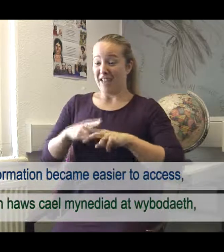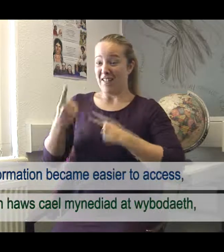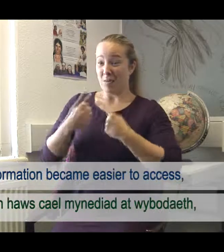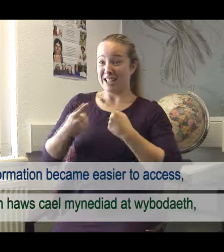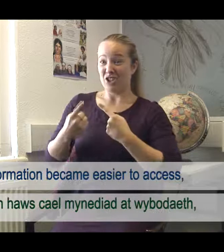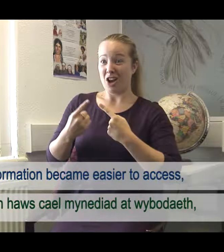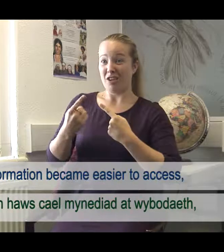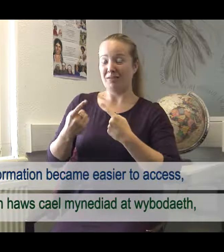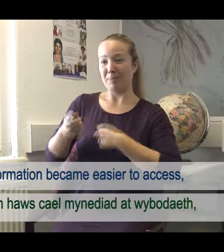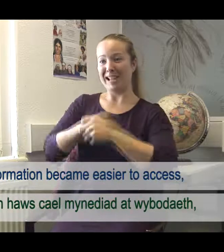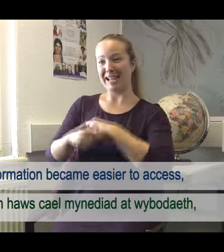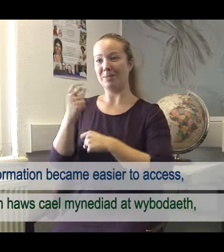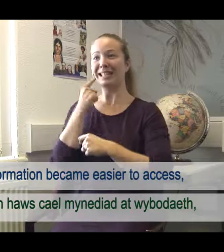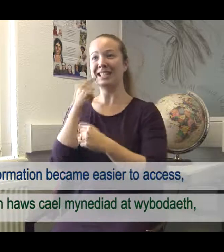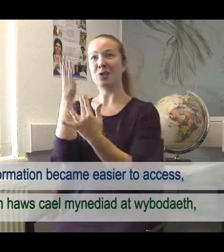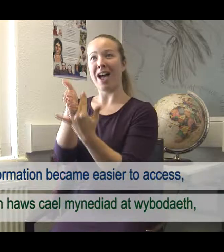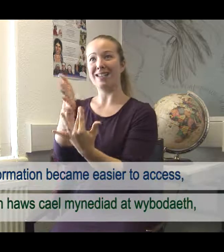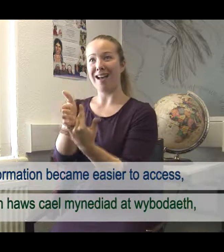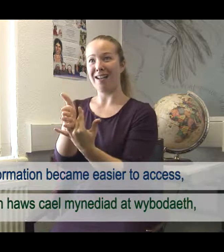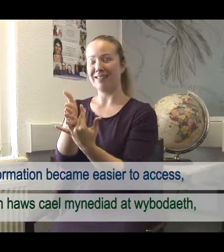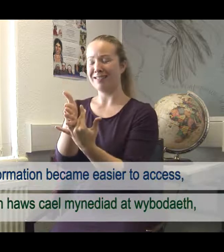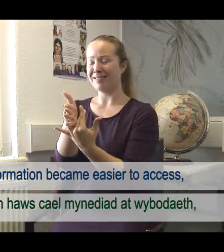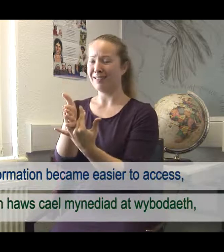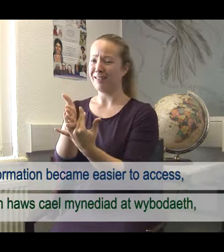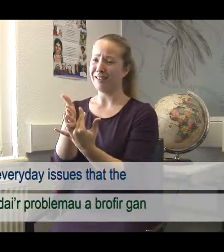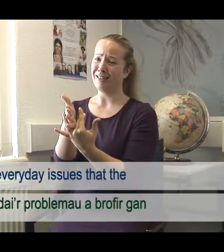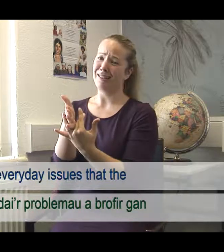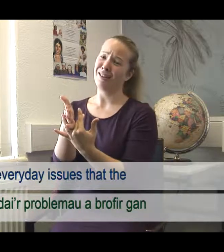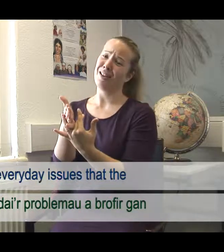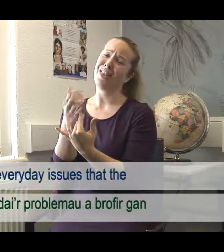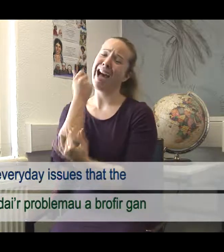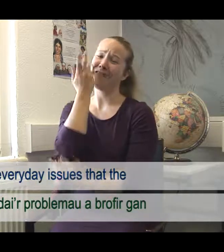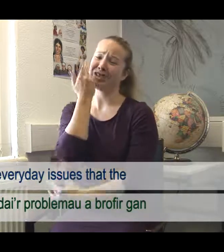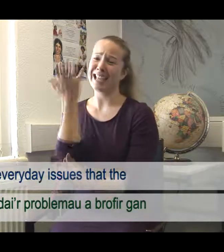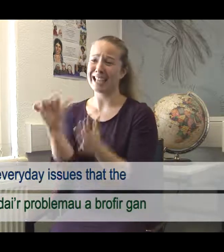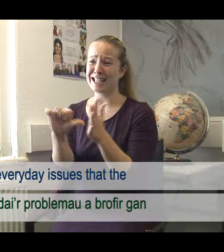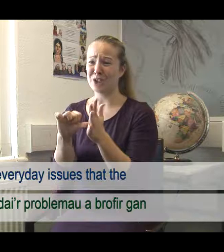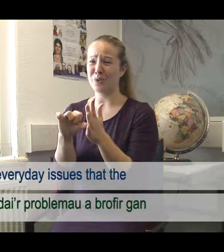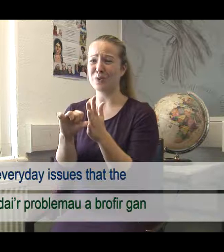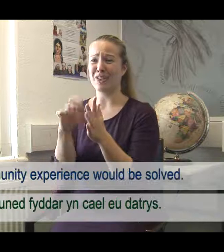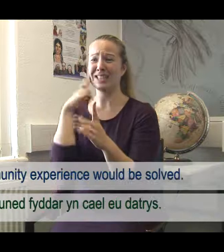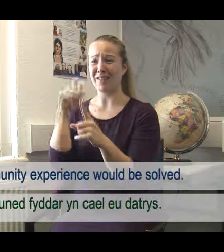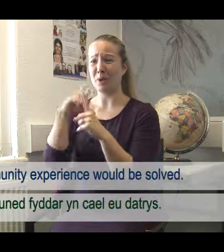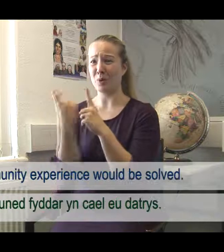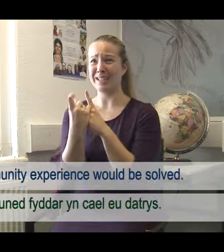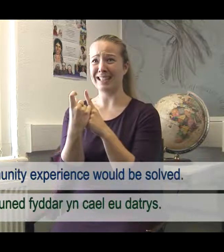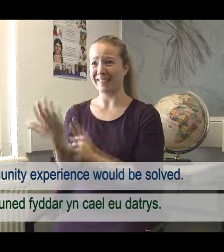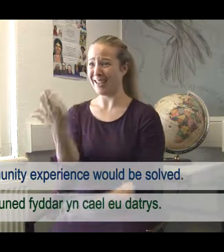I think if information became easier to access, that everyday issues that the deaf